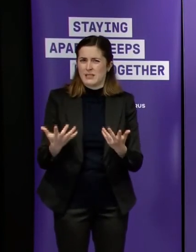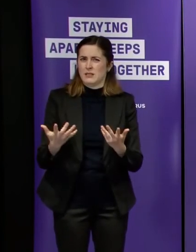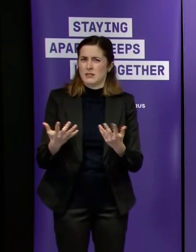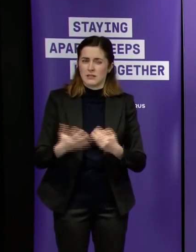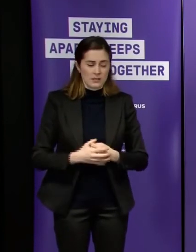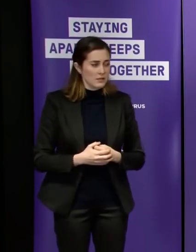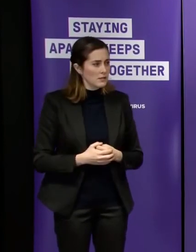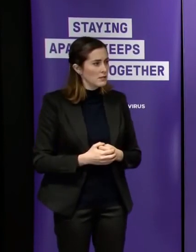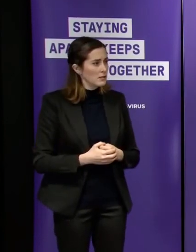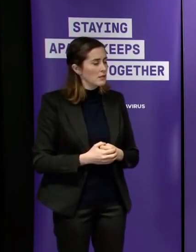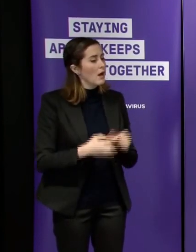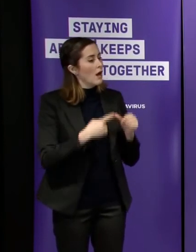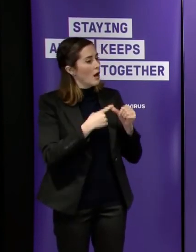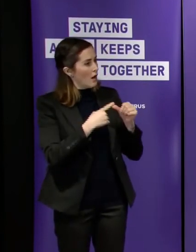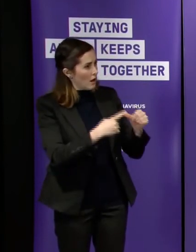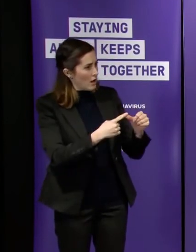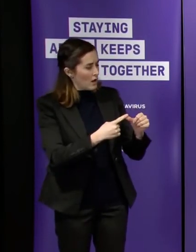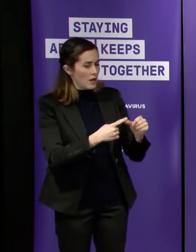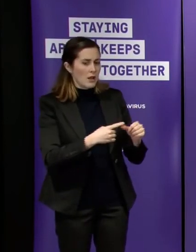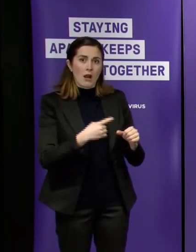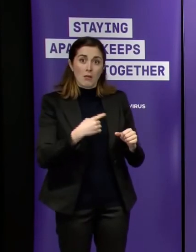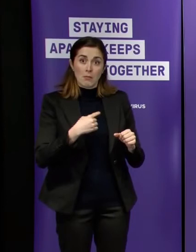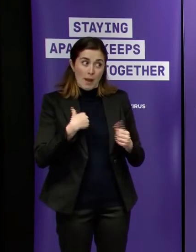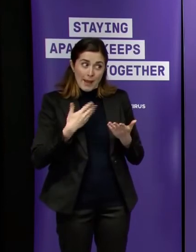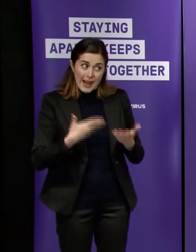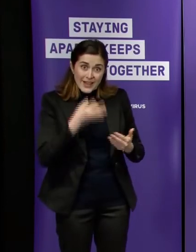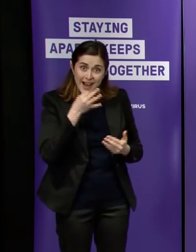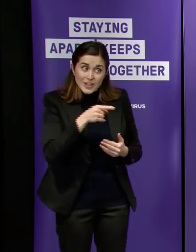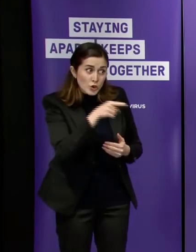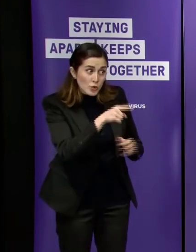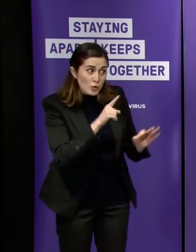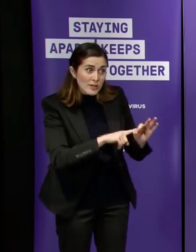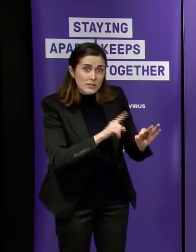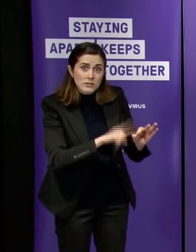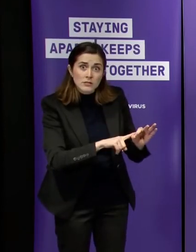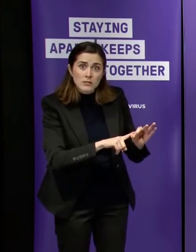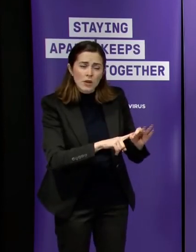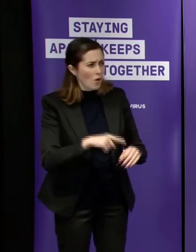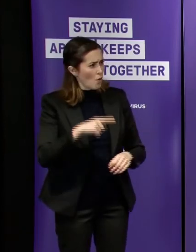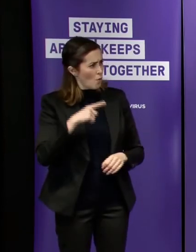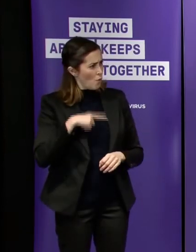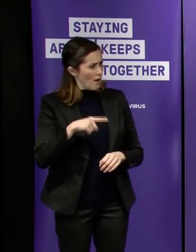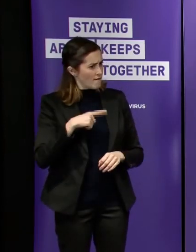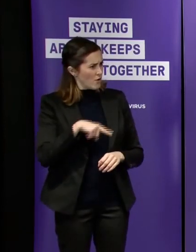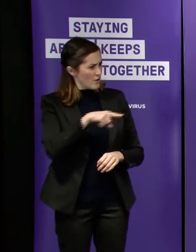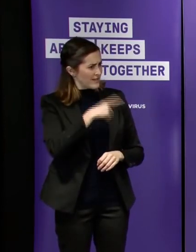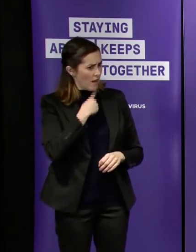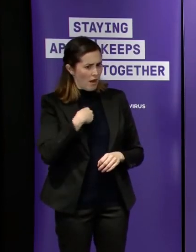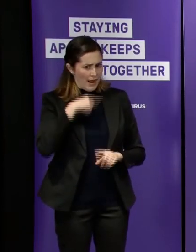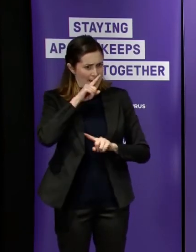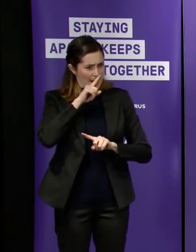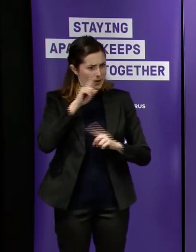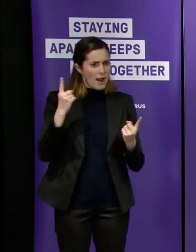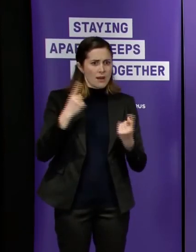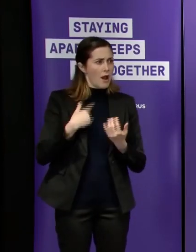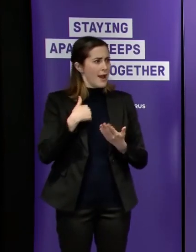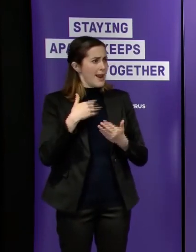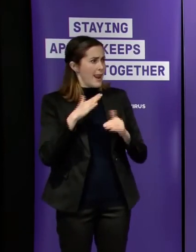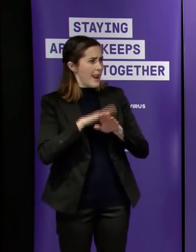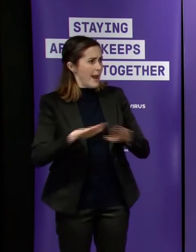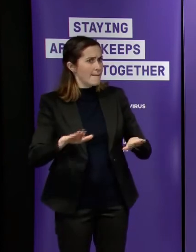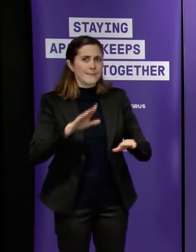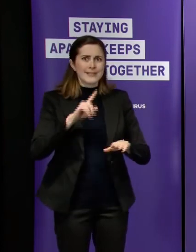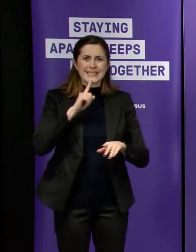might be permitted to do that how is it misleading to inform the community that when somebody from the army and